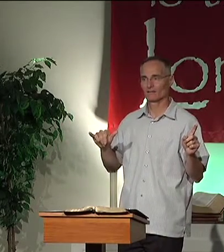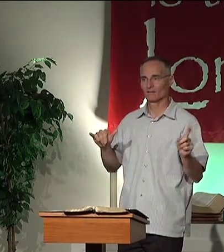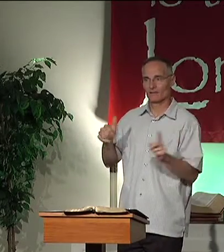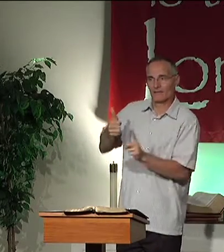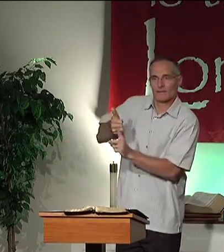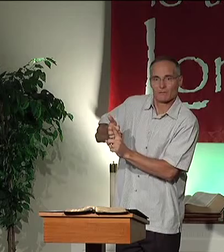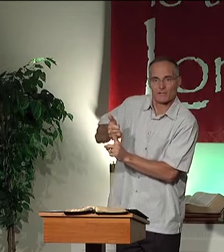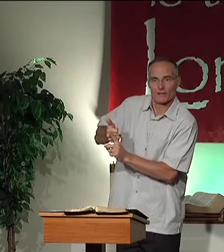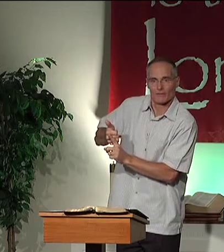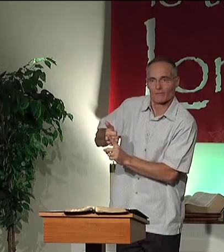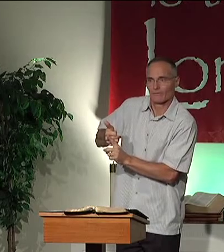himself.